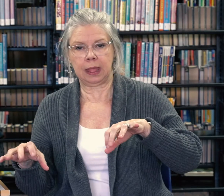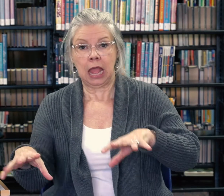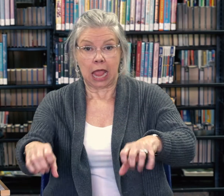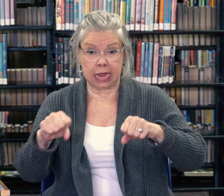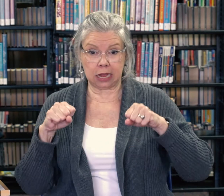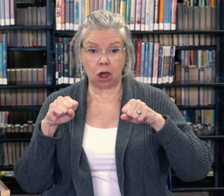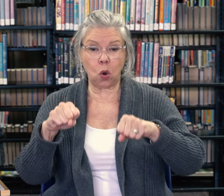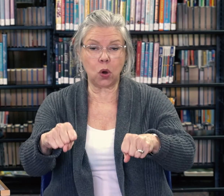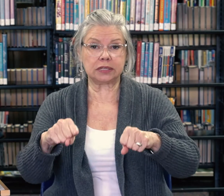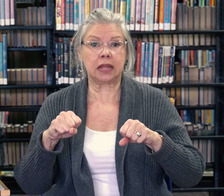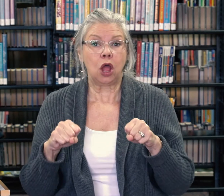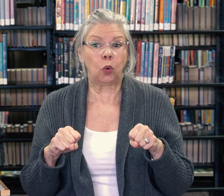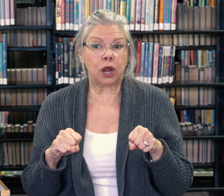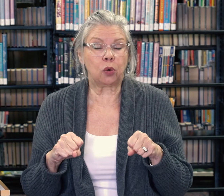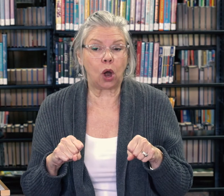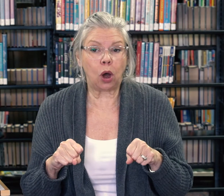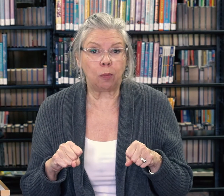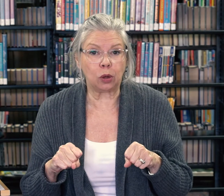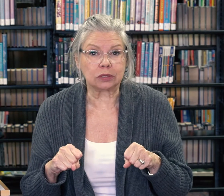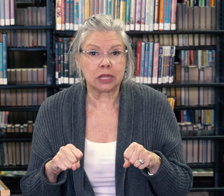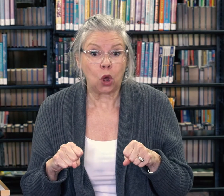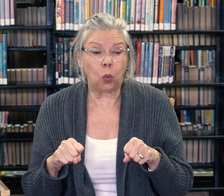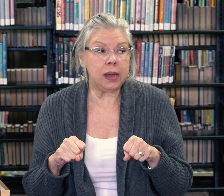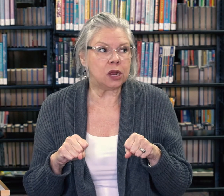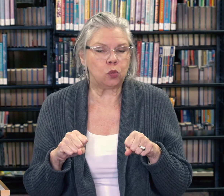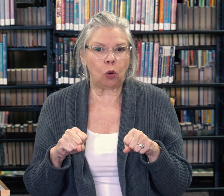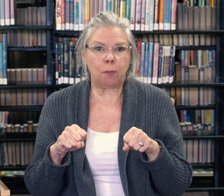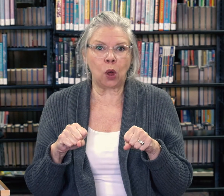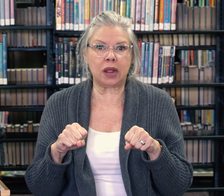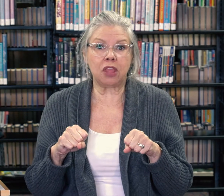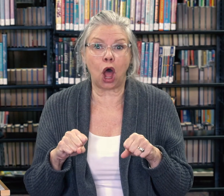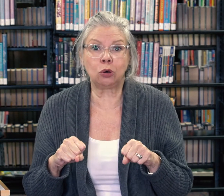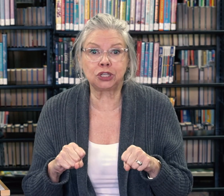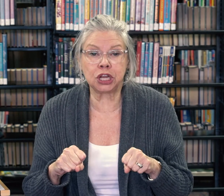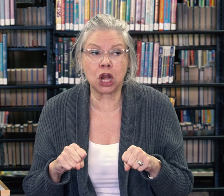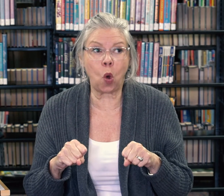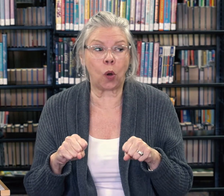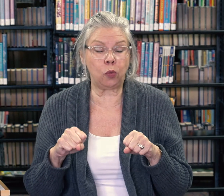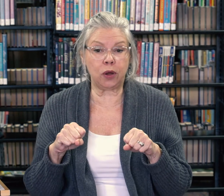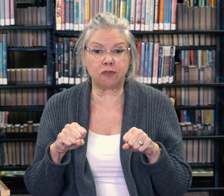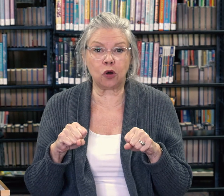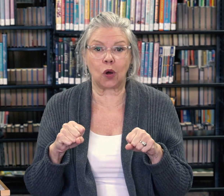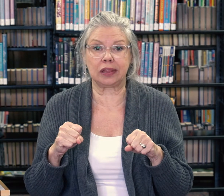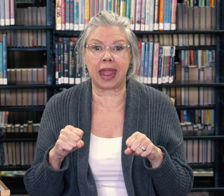And get our oars. We're going to row our boats. We can row a boat in the ocean or river or lake.